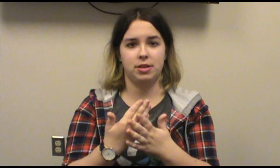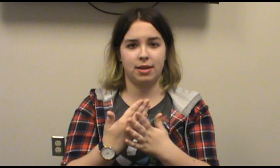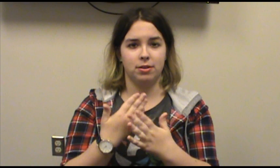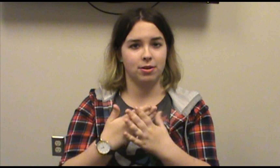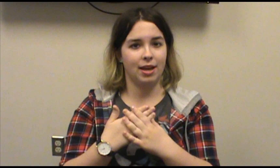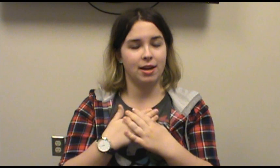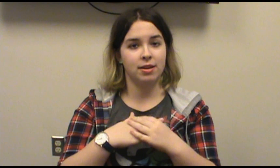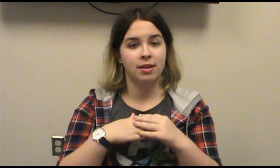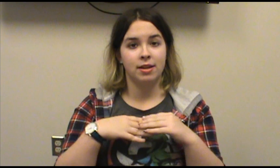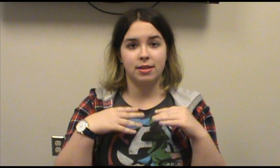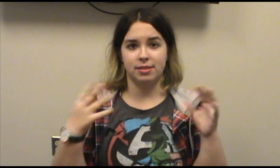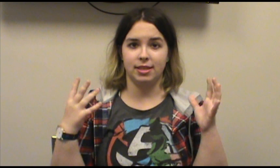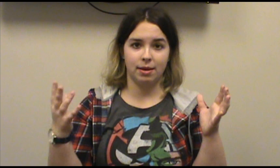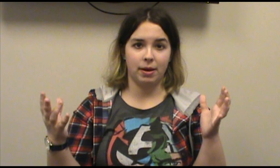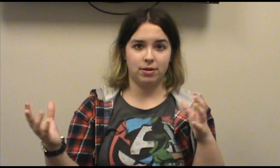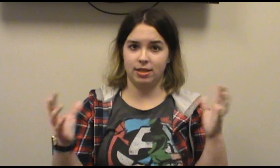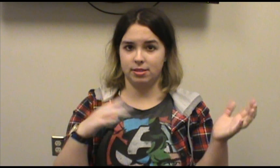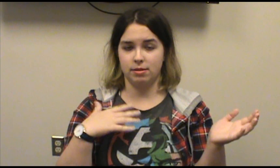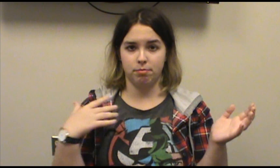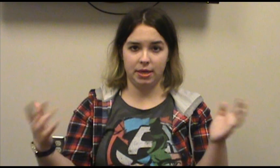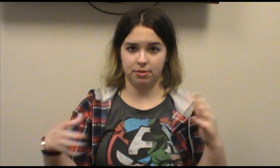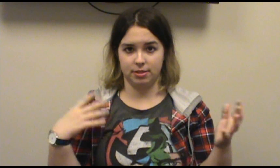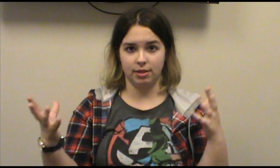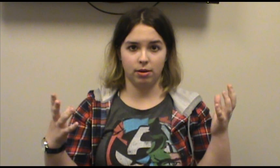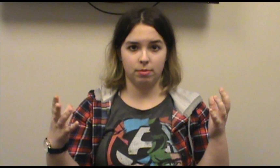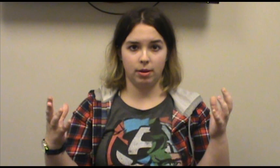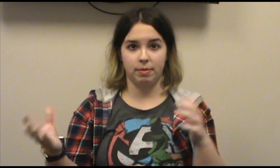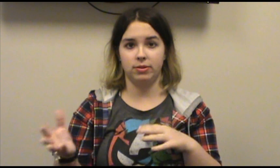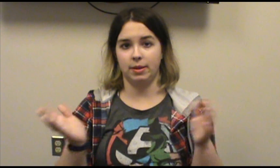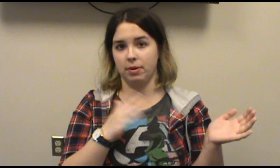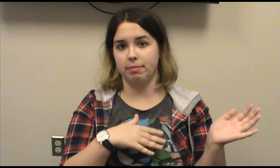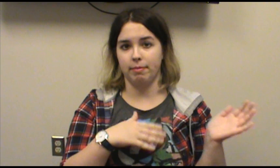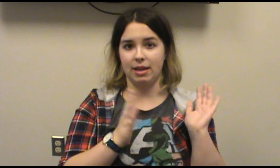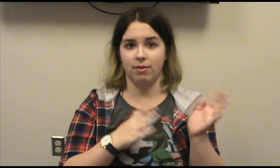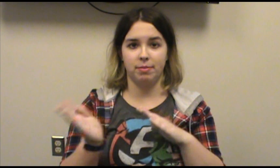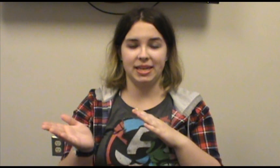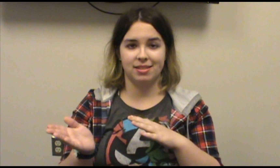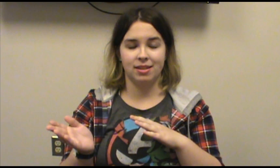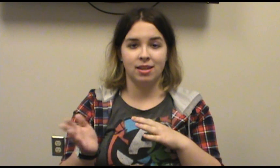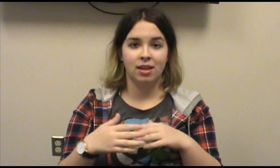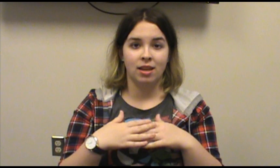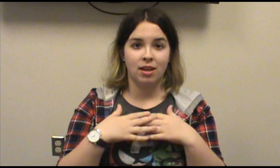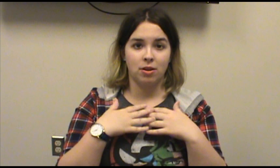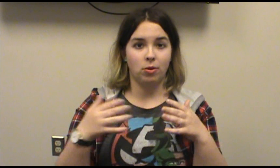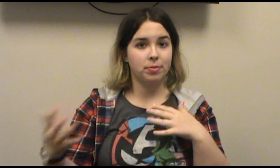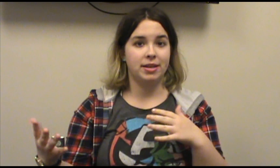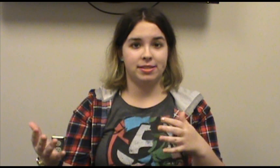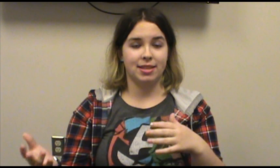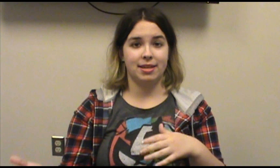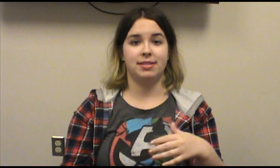Jaclyn early on to see about his magical serum about separating man from the beast. Gold wanted to see that to